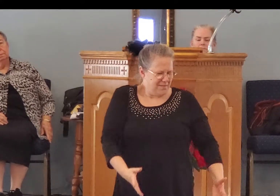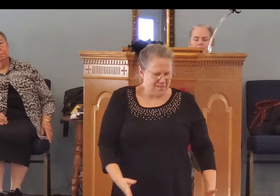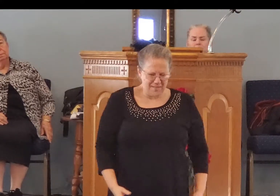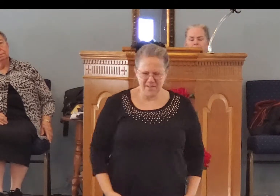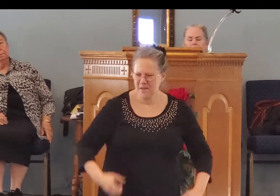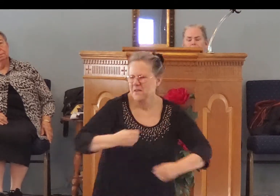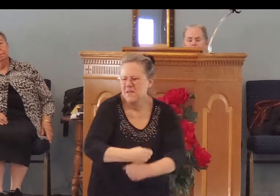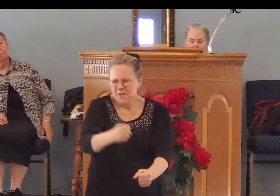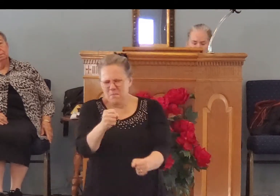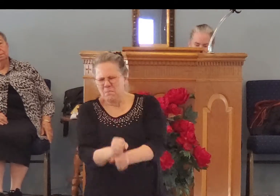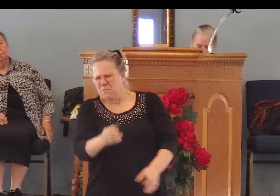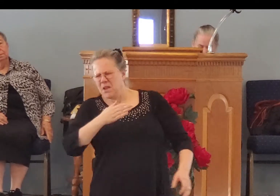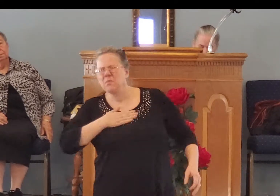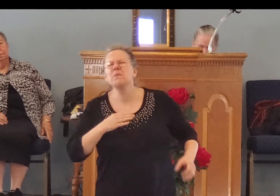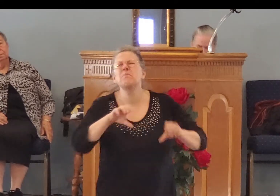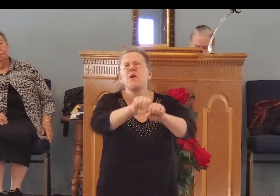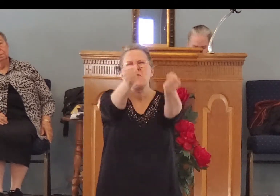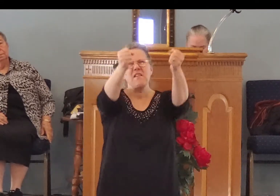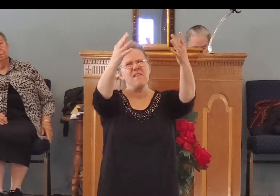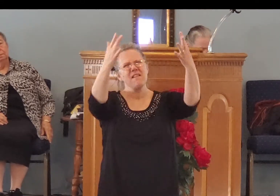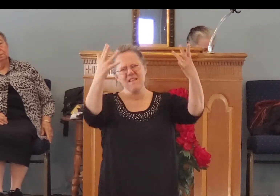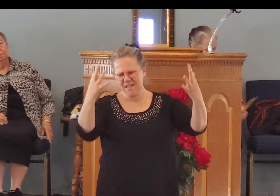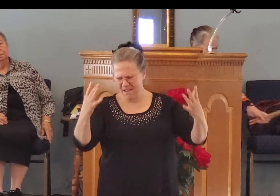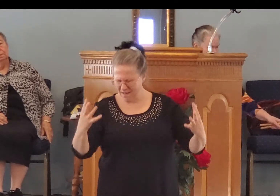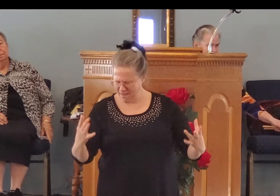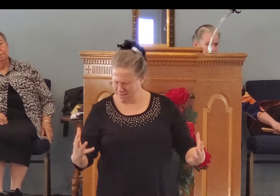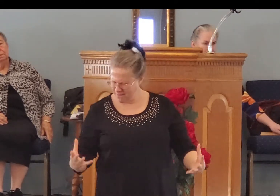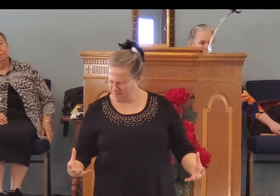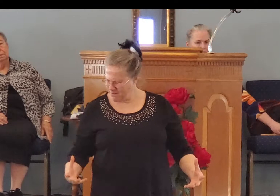Make me broken